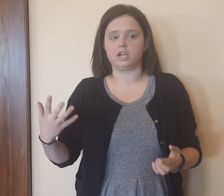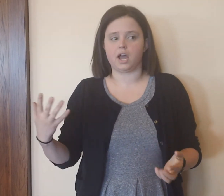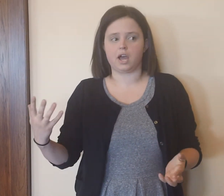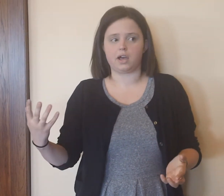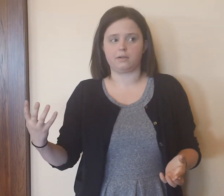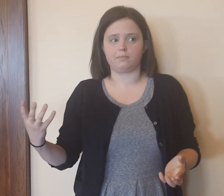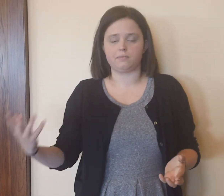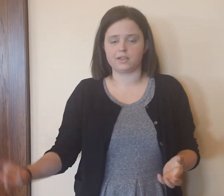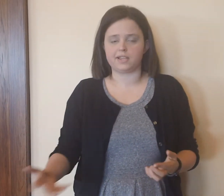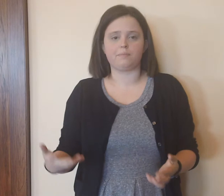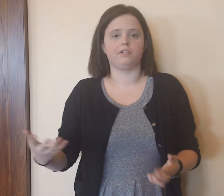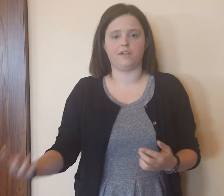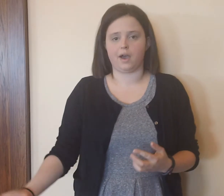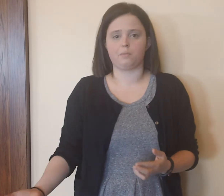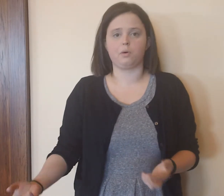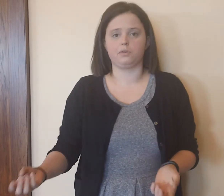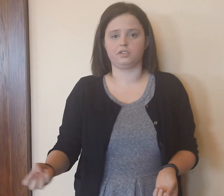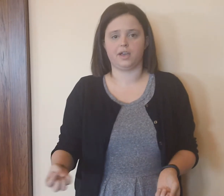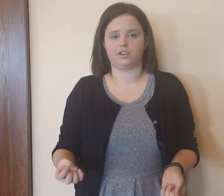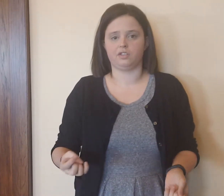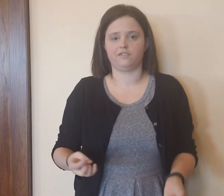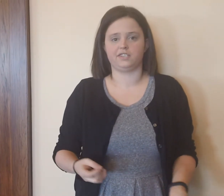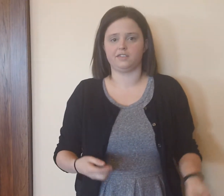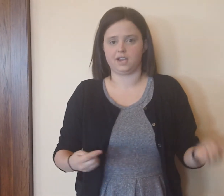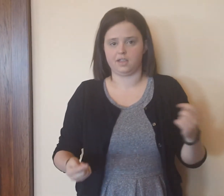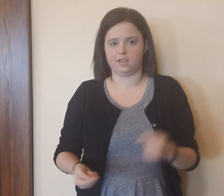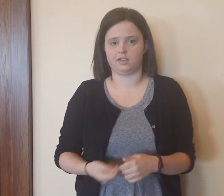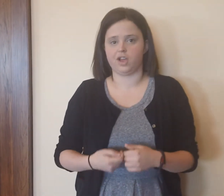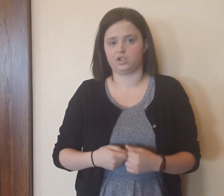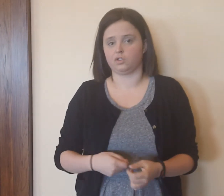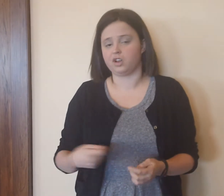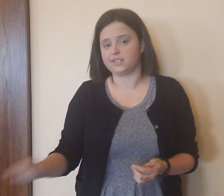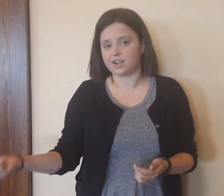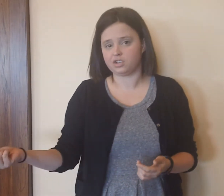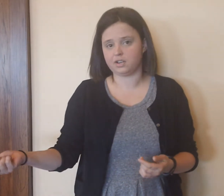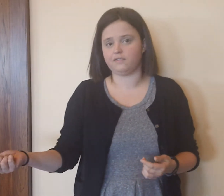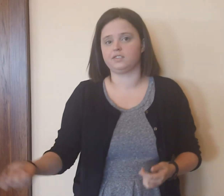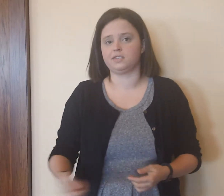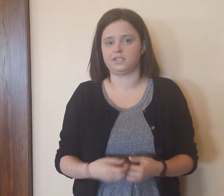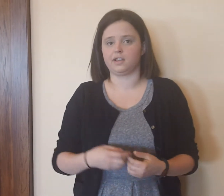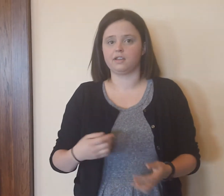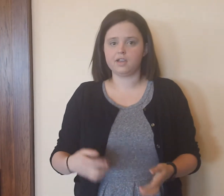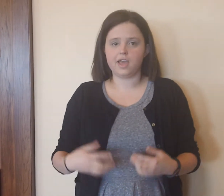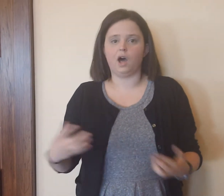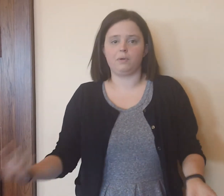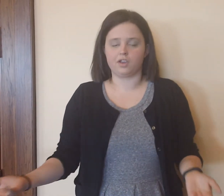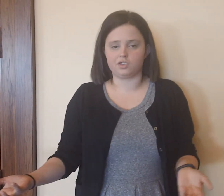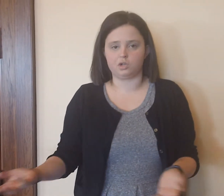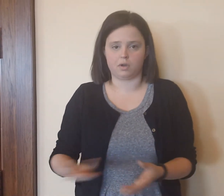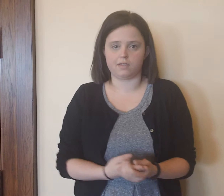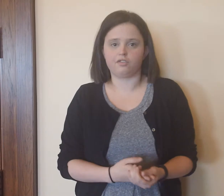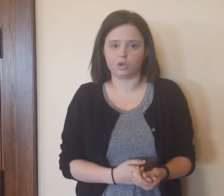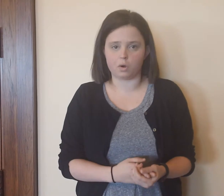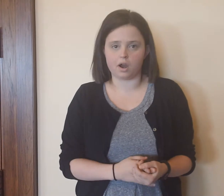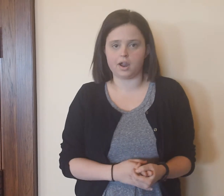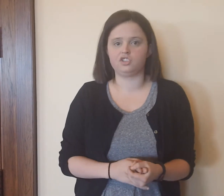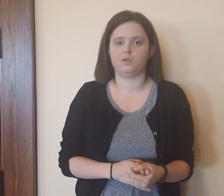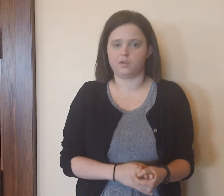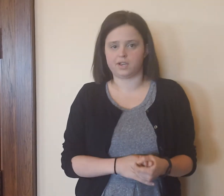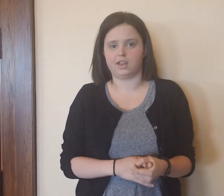example of how mobile is actually facilitating the actual transaction versus helping the consumer on the floor and doing those